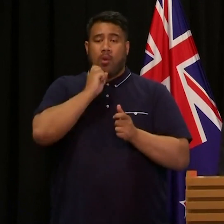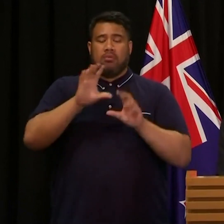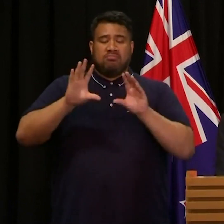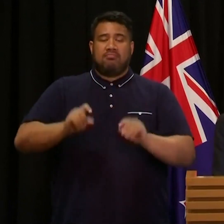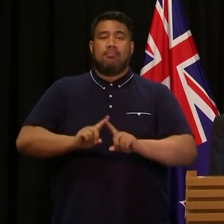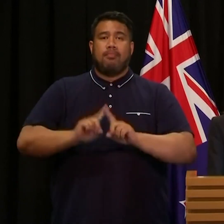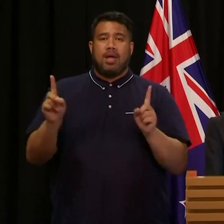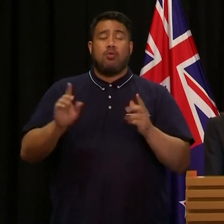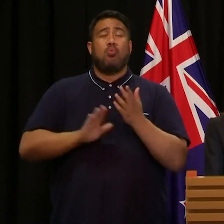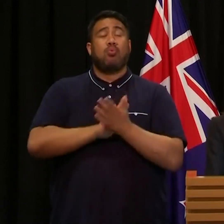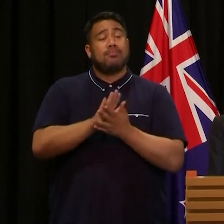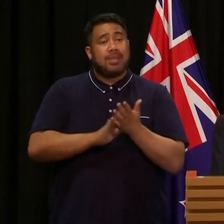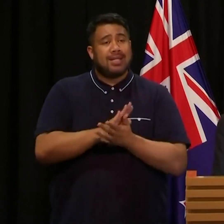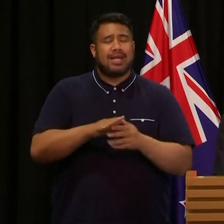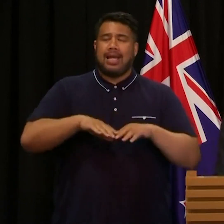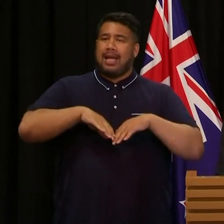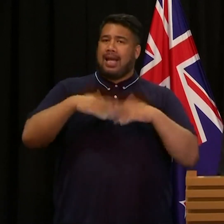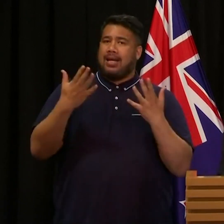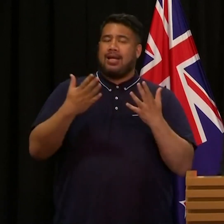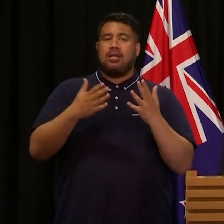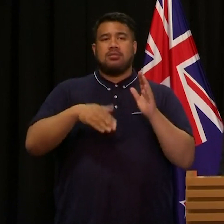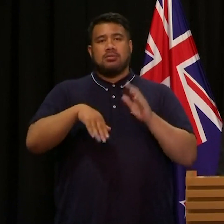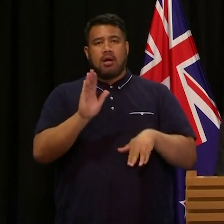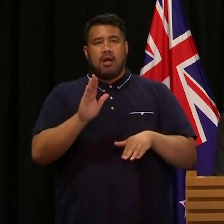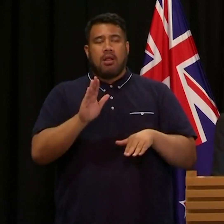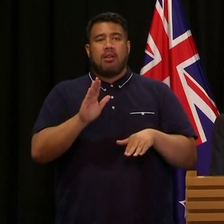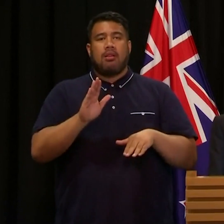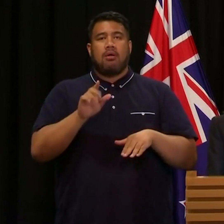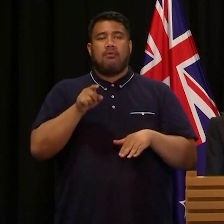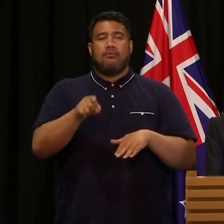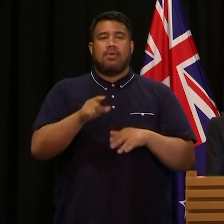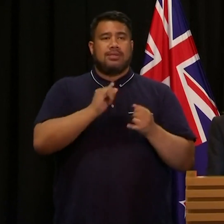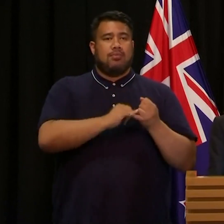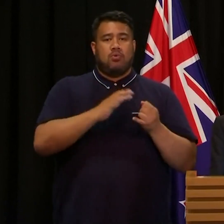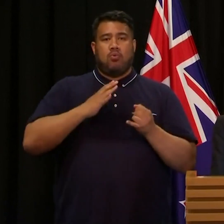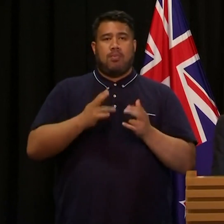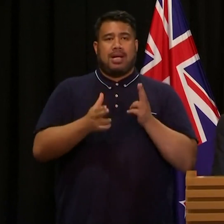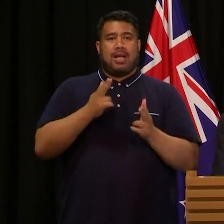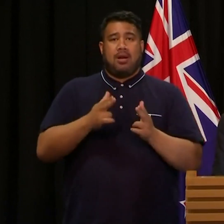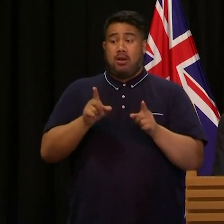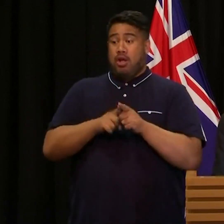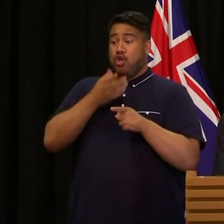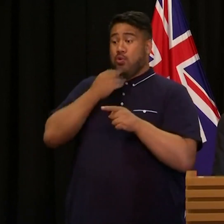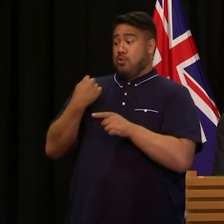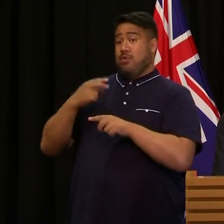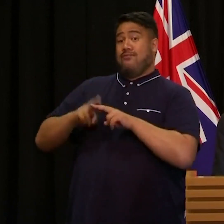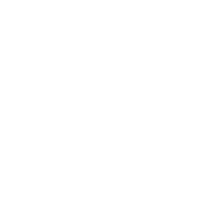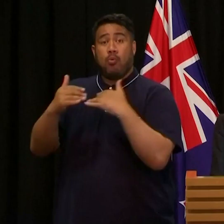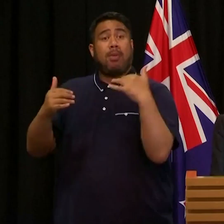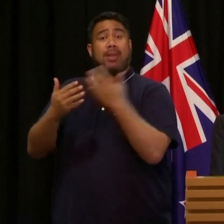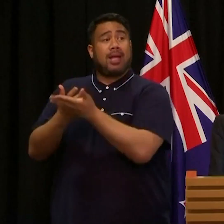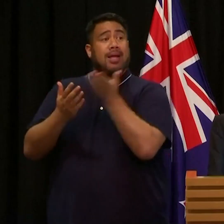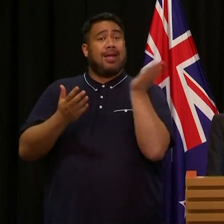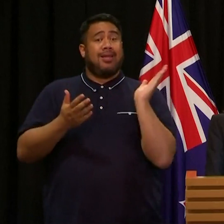every semi-automatic weapon used in the terrorist attack on Friday will be banned in this country.